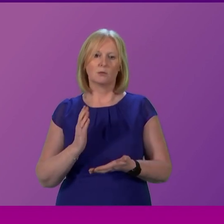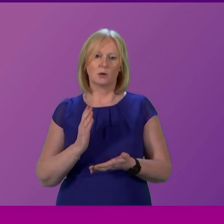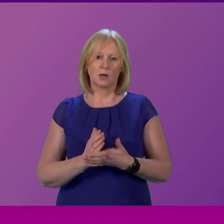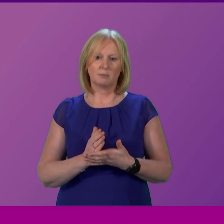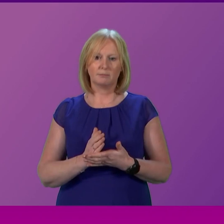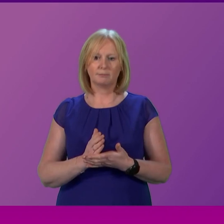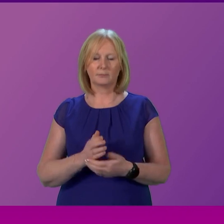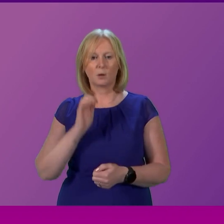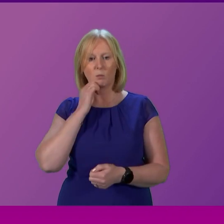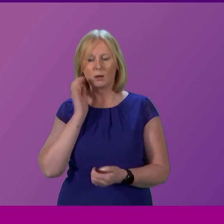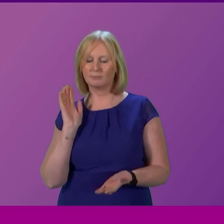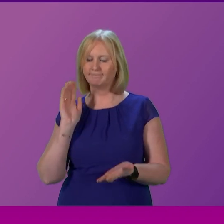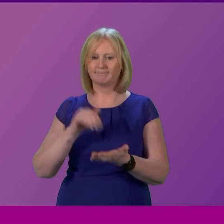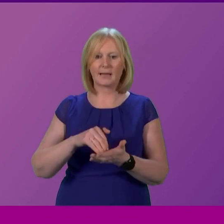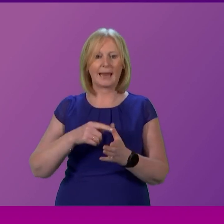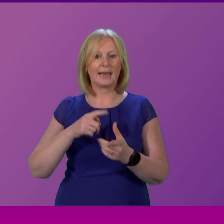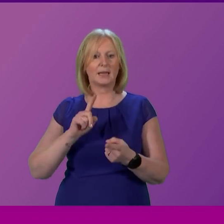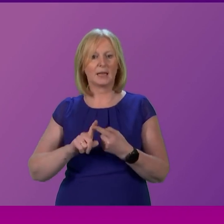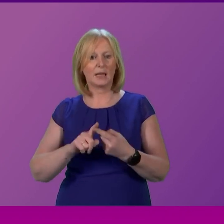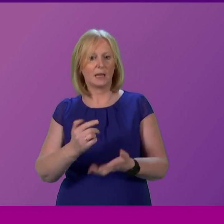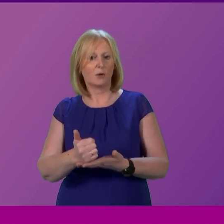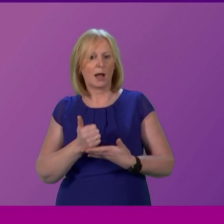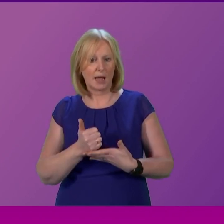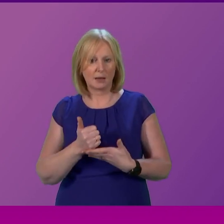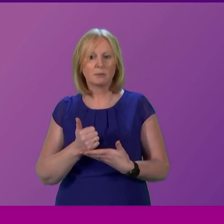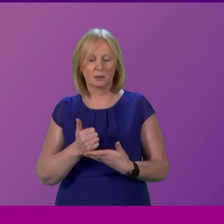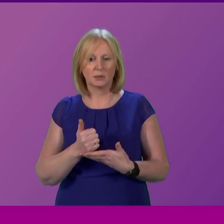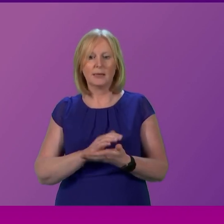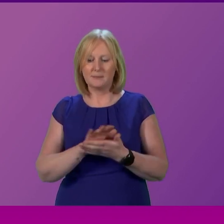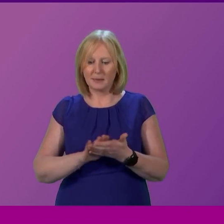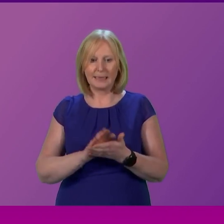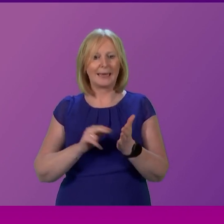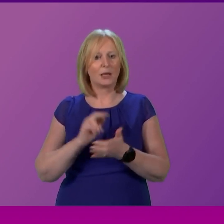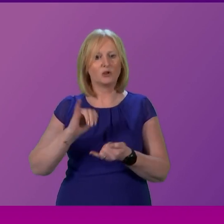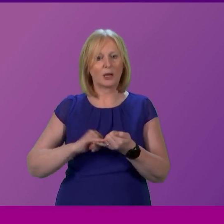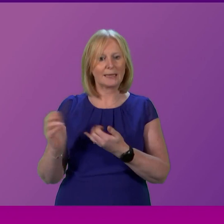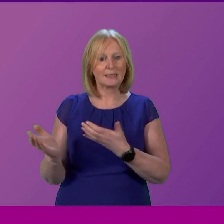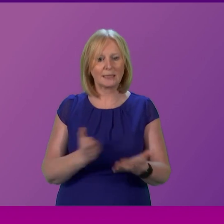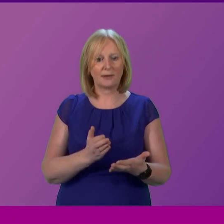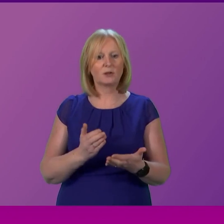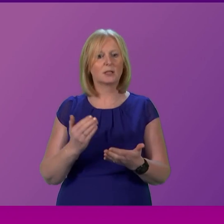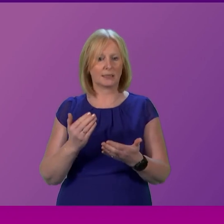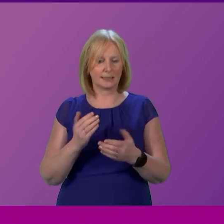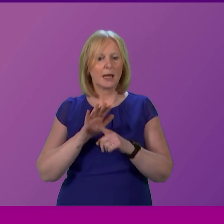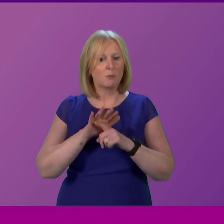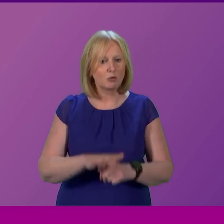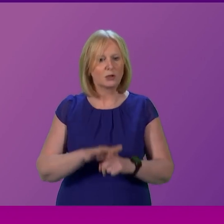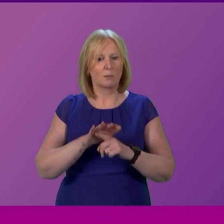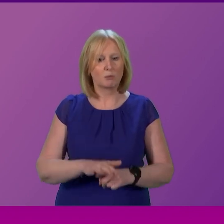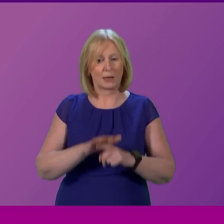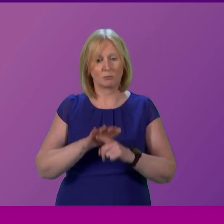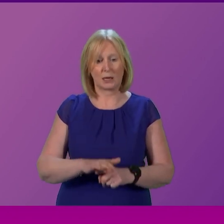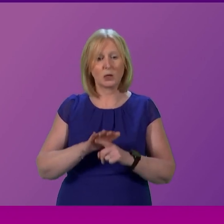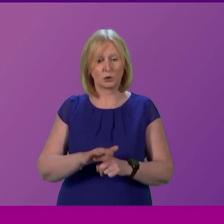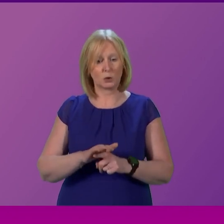attend A&E to get medical attention thereby increasing pressure on NHS service which are already at breaking points this